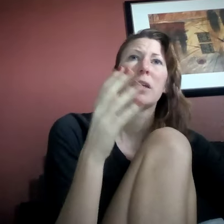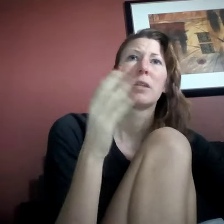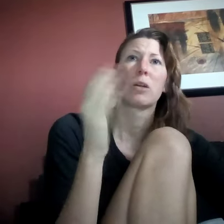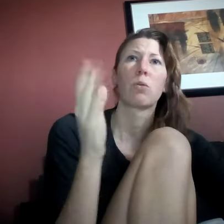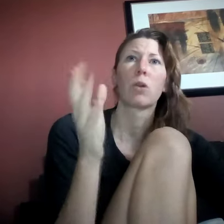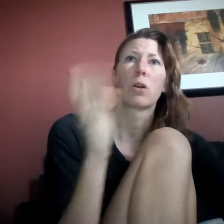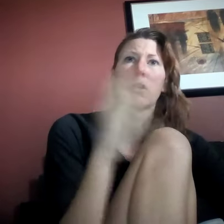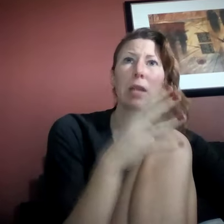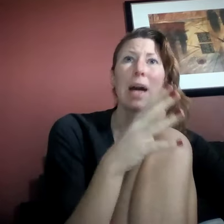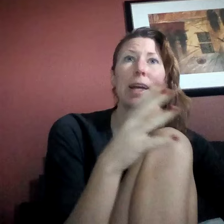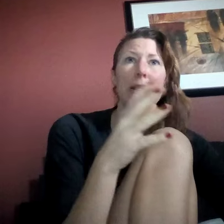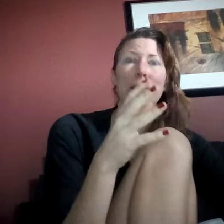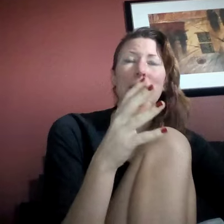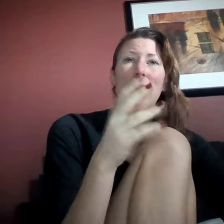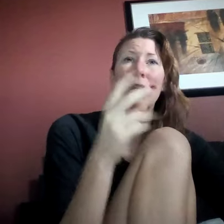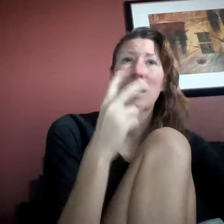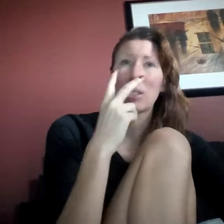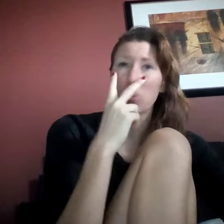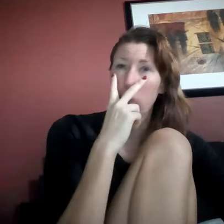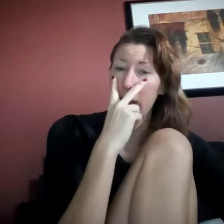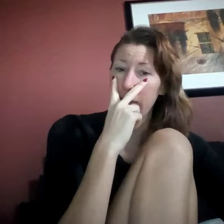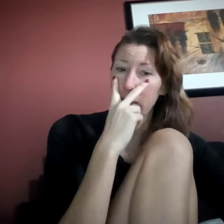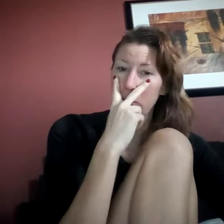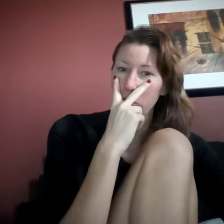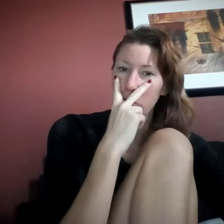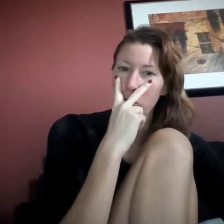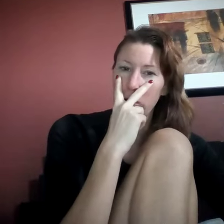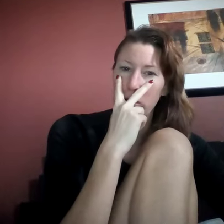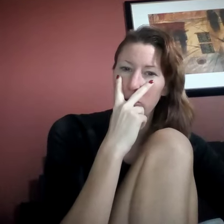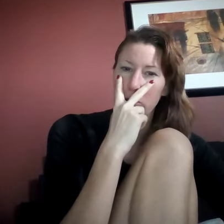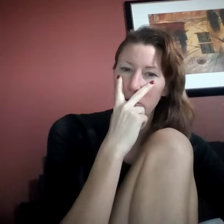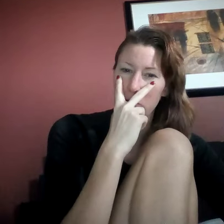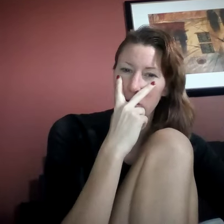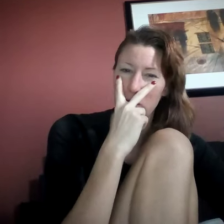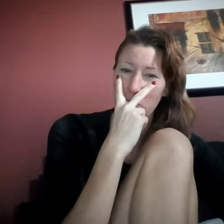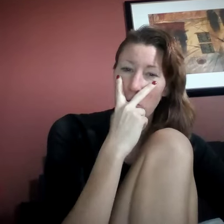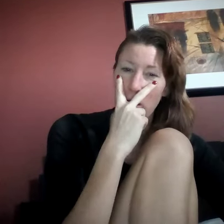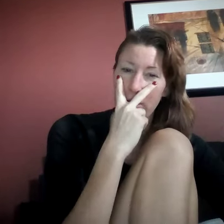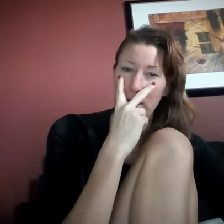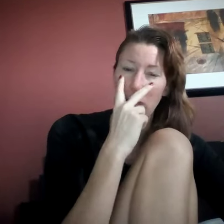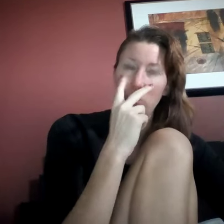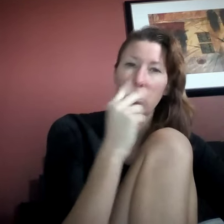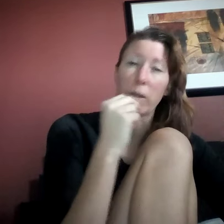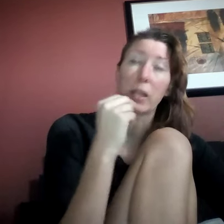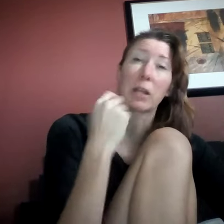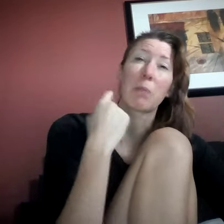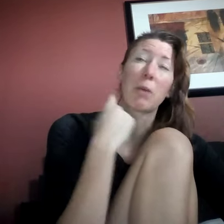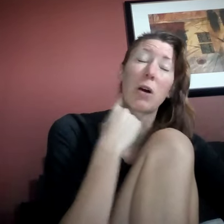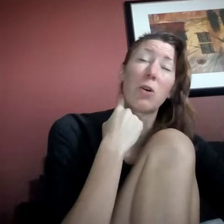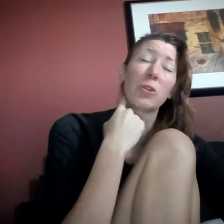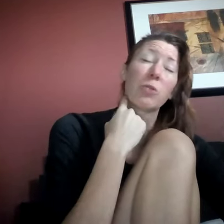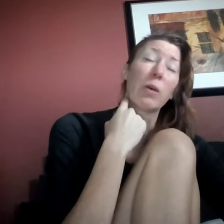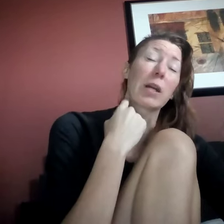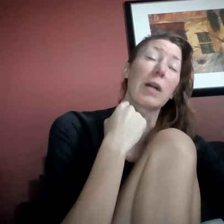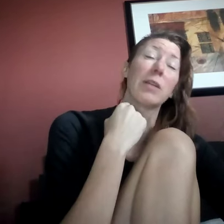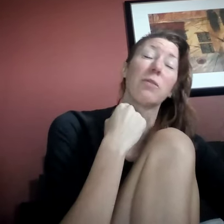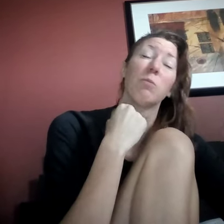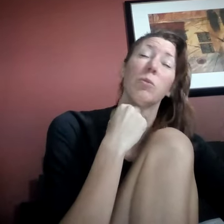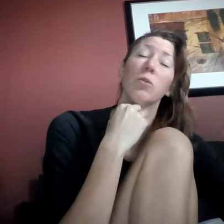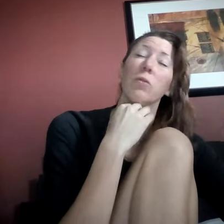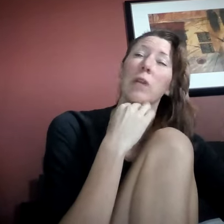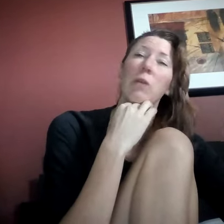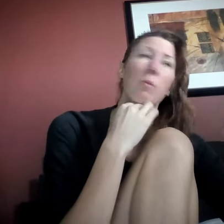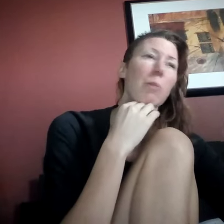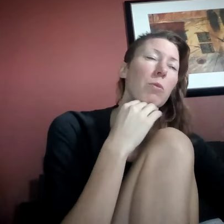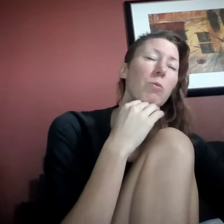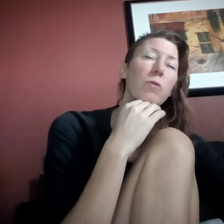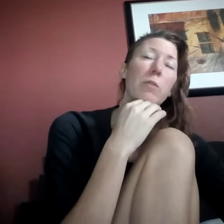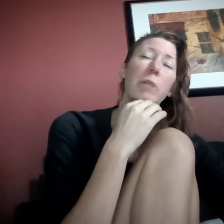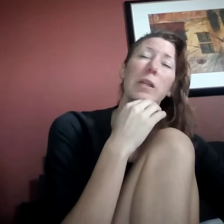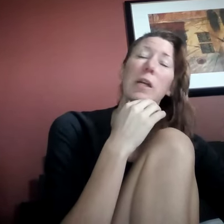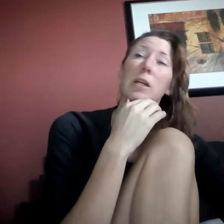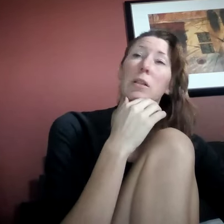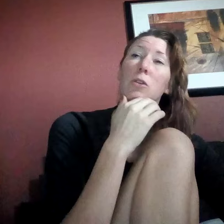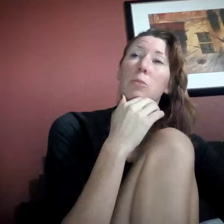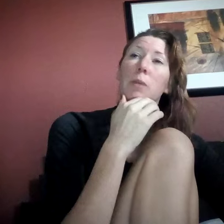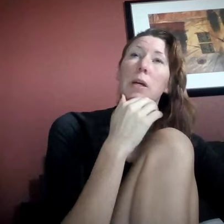there were lights and that's why I think it was so easy for them to spot that I was waking up, but also I kind of moved. I remember moving my neck a little bit